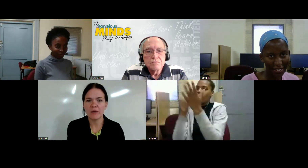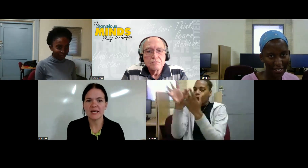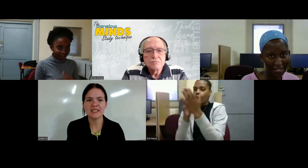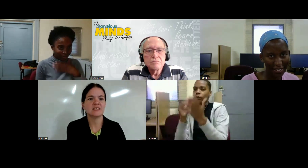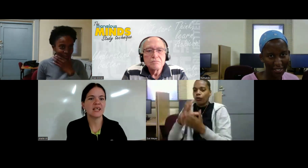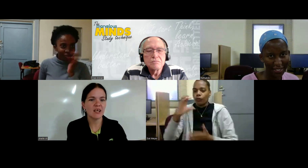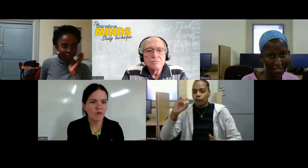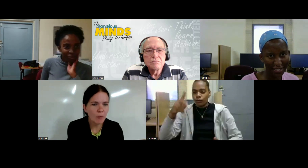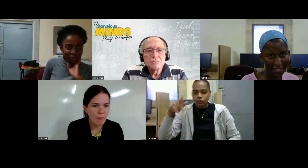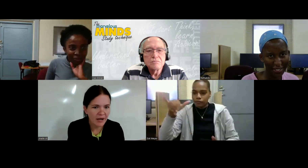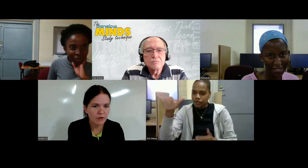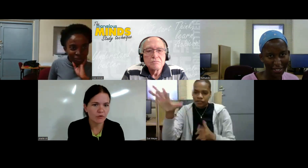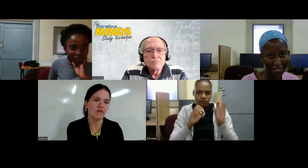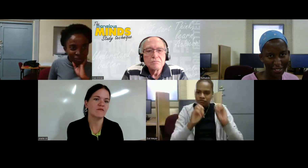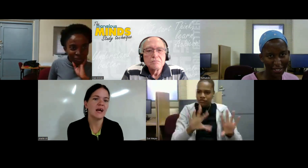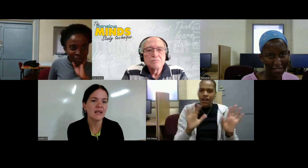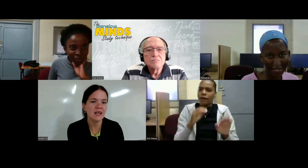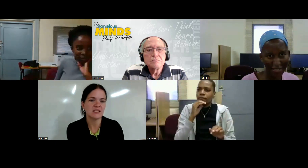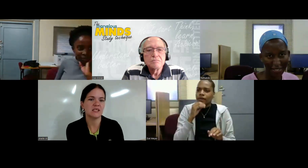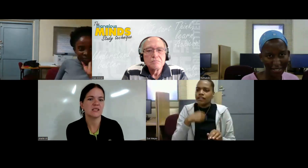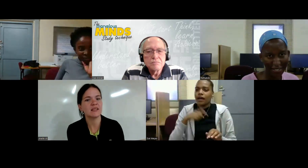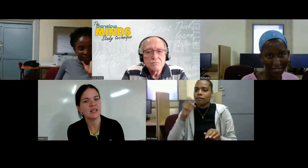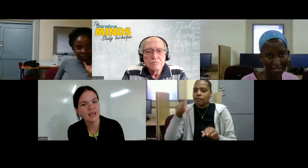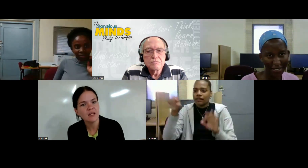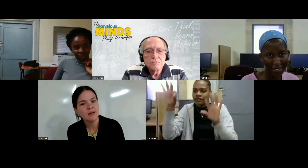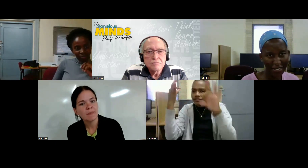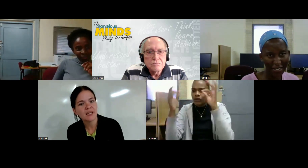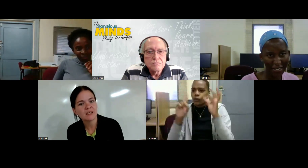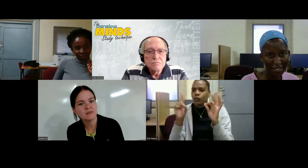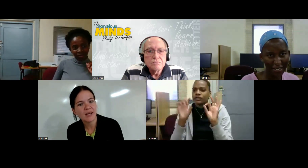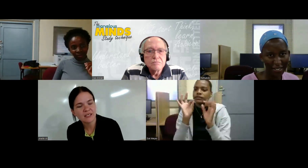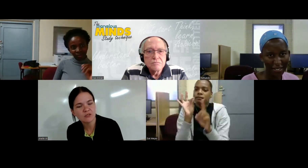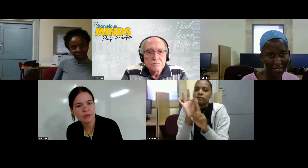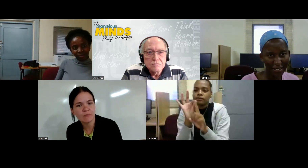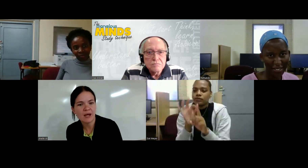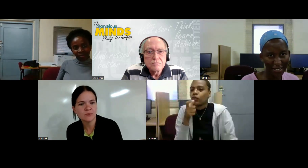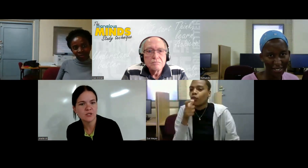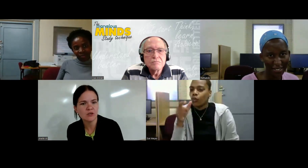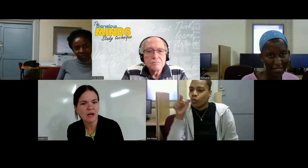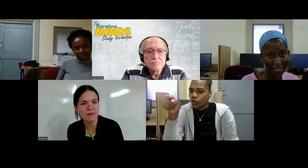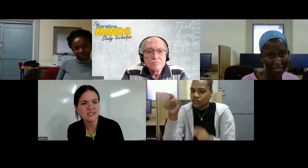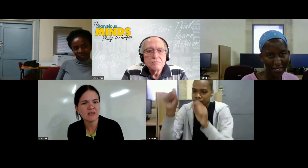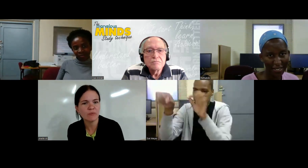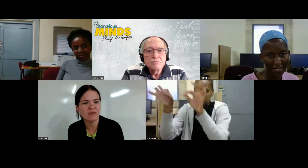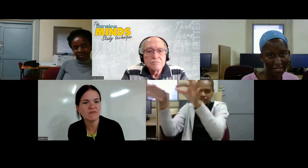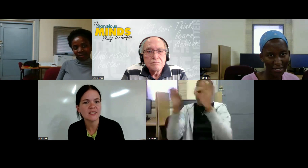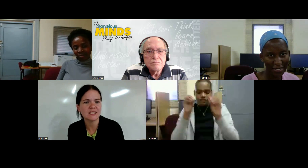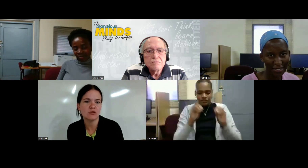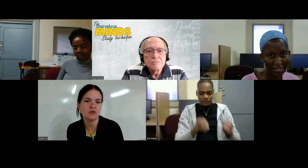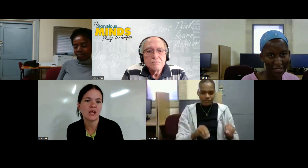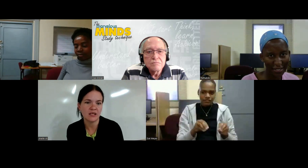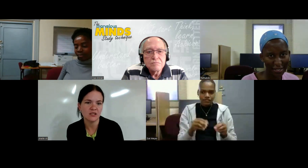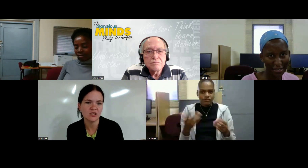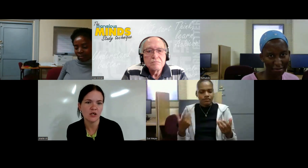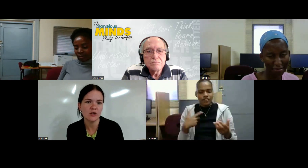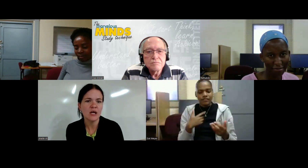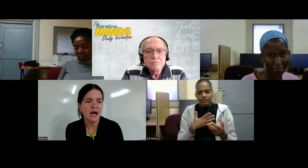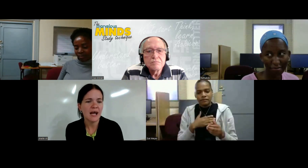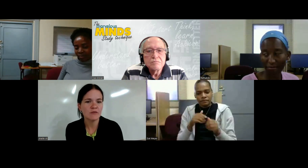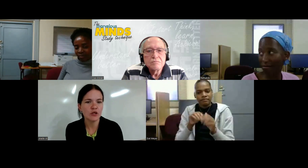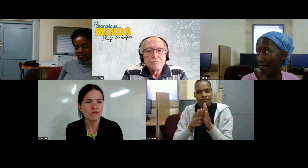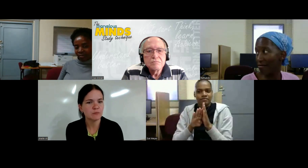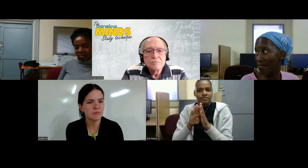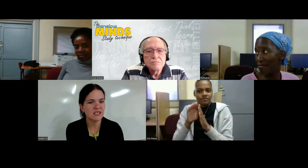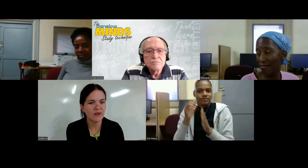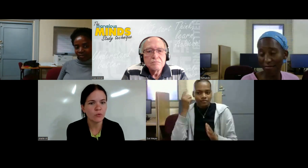paragraph now i understand take it from a paragraph analyze it and then make it make a tree map so now i see where it fits in together so